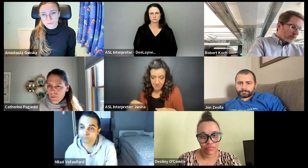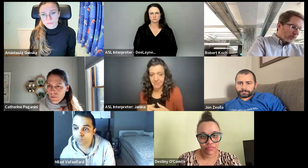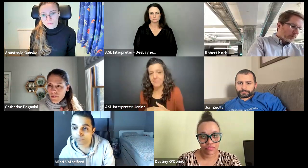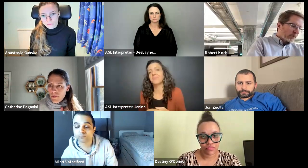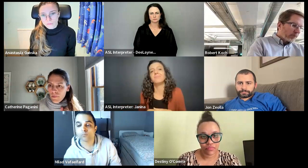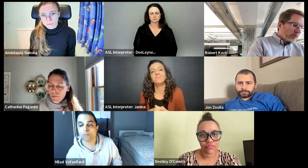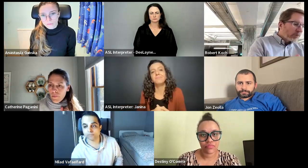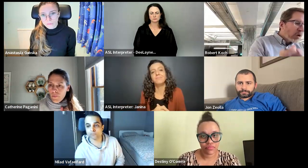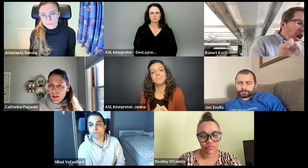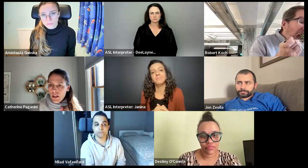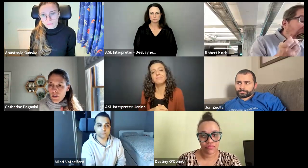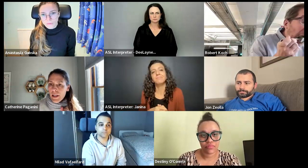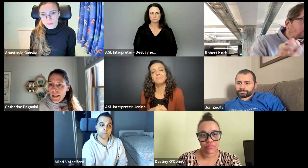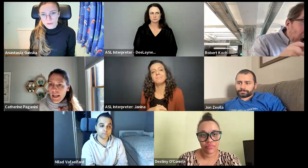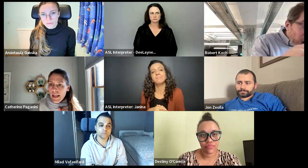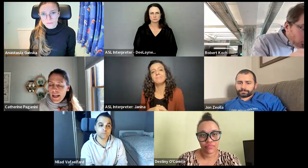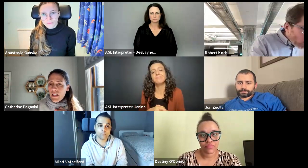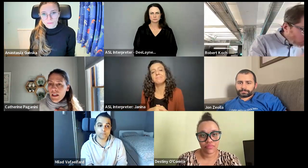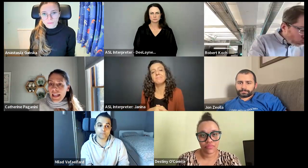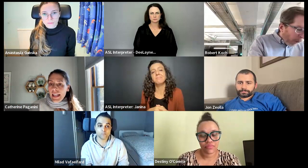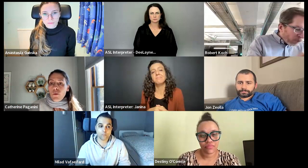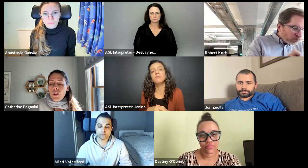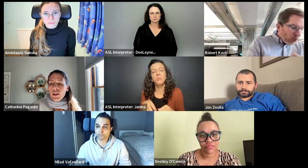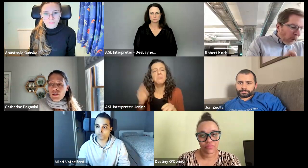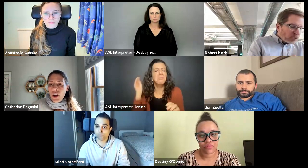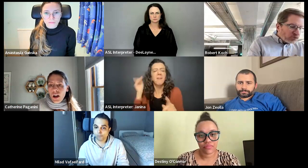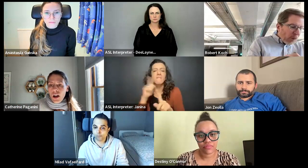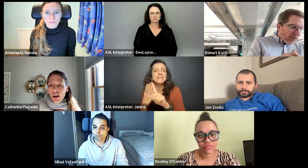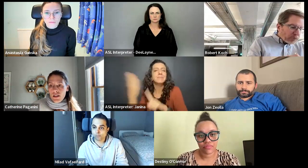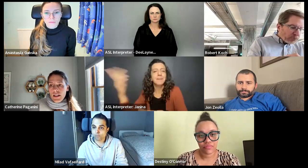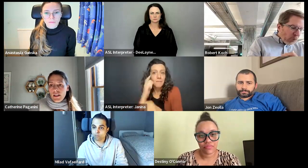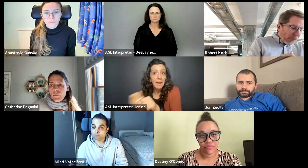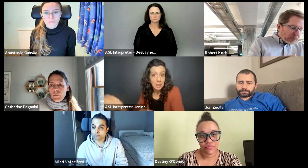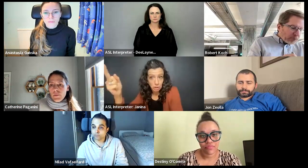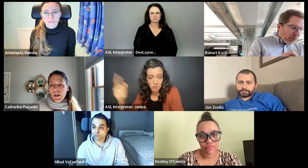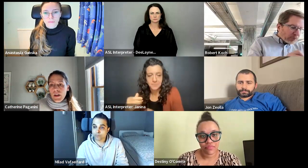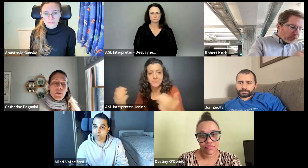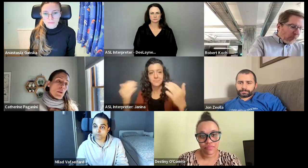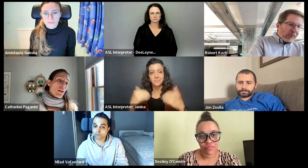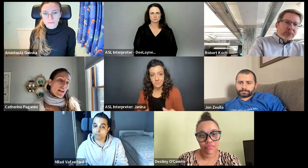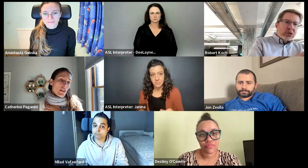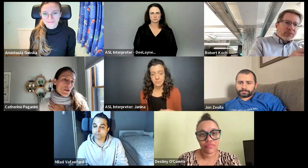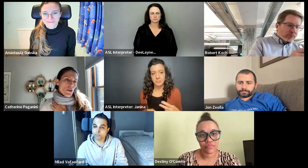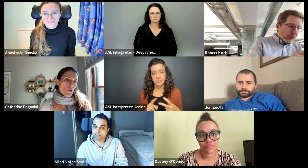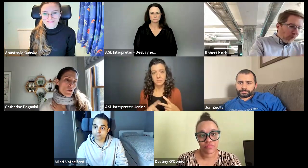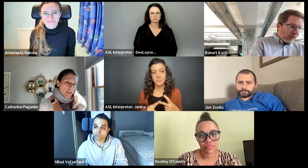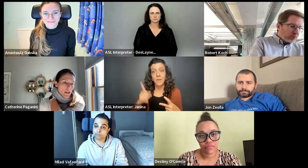submit that. And then for talks, I mean, it would be great to do a